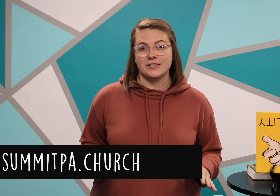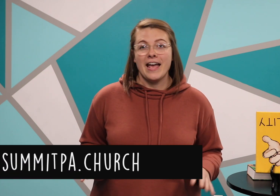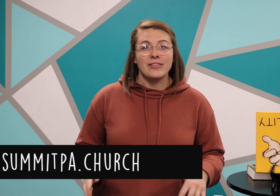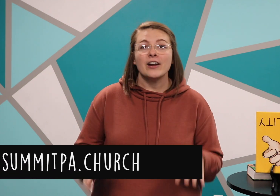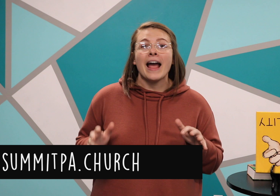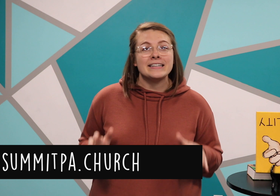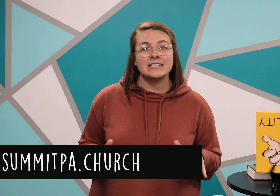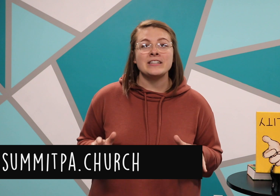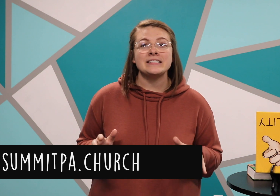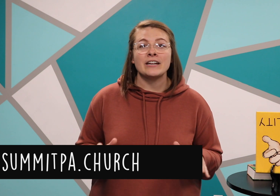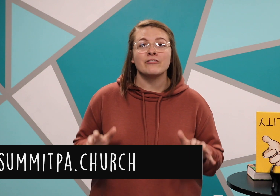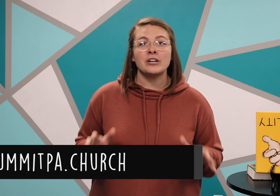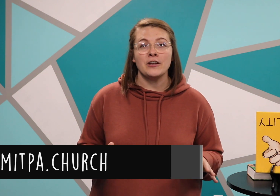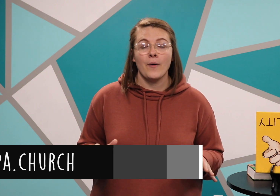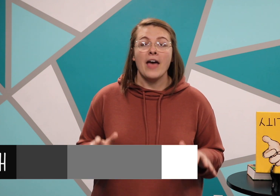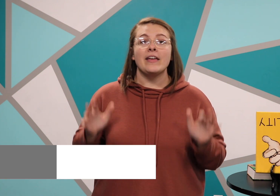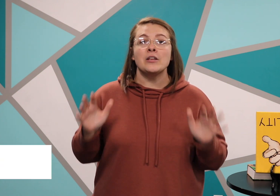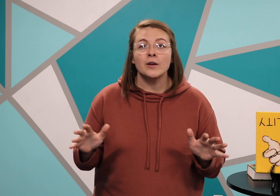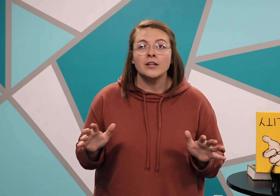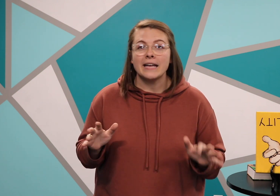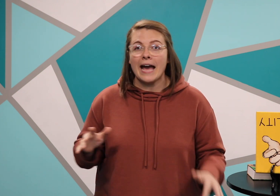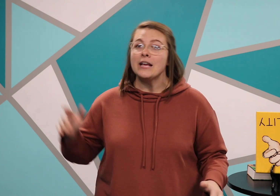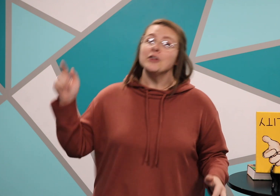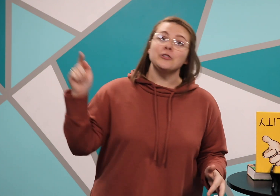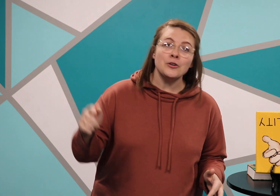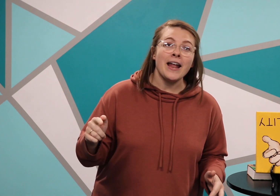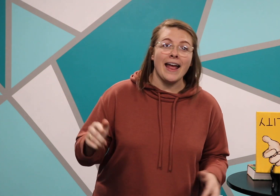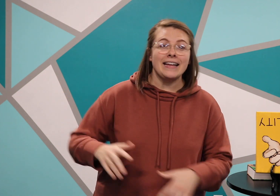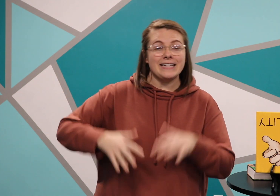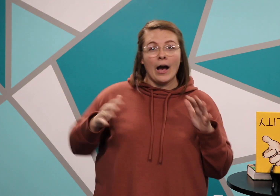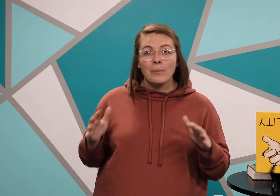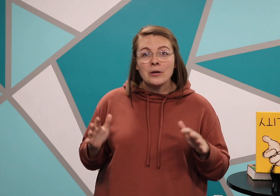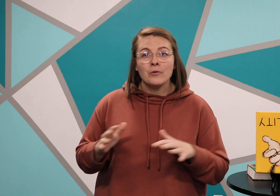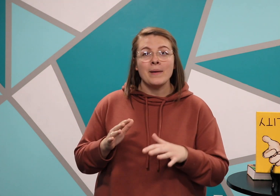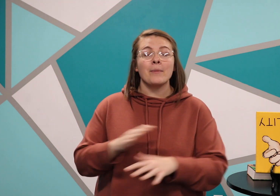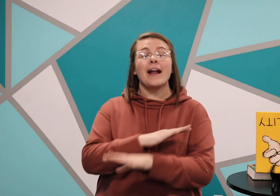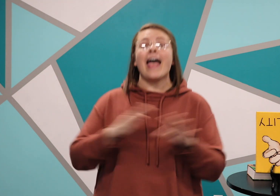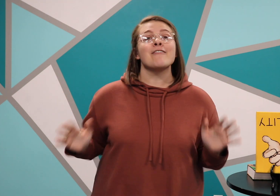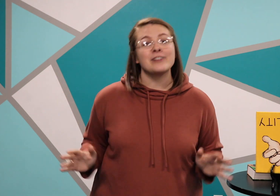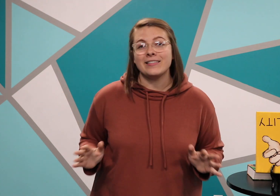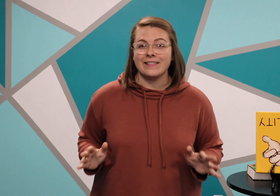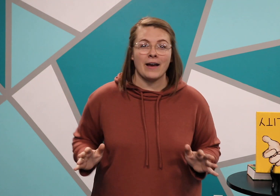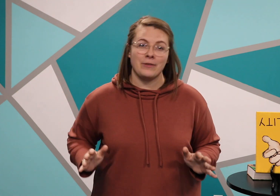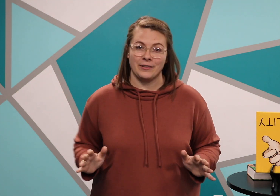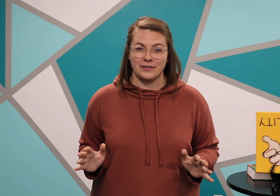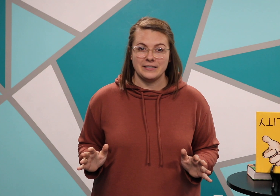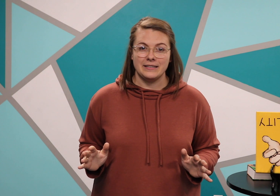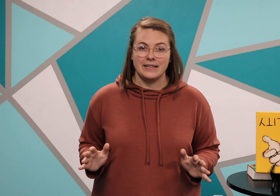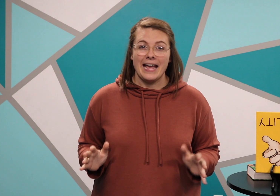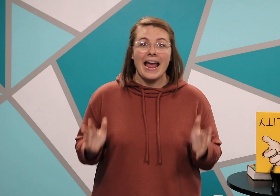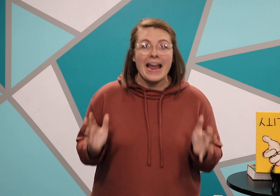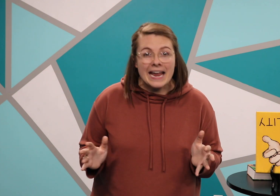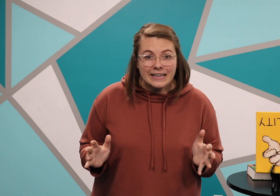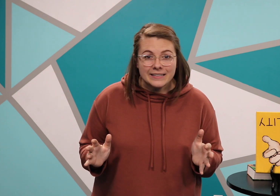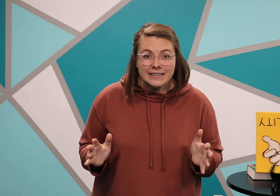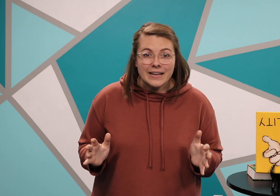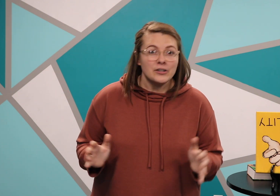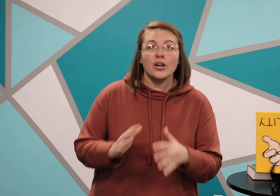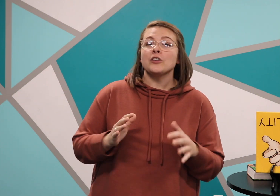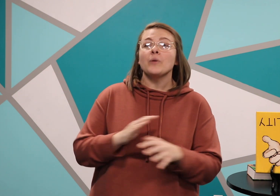there are activities there for you that you can look at today to help you remember everything that we learned and there's also